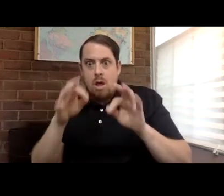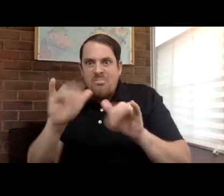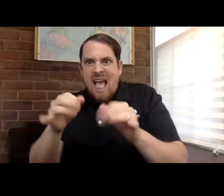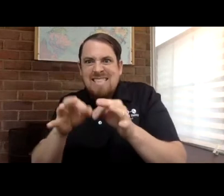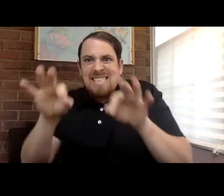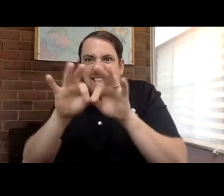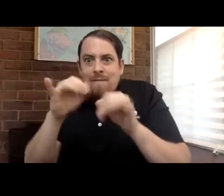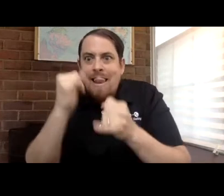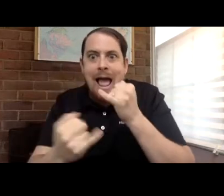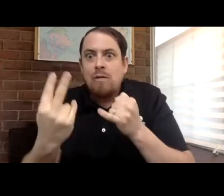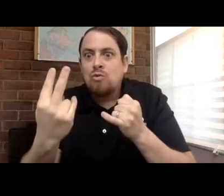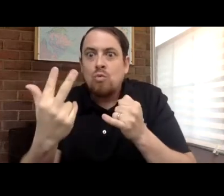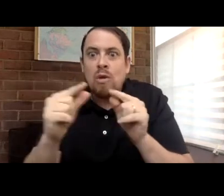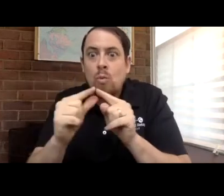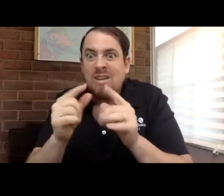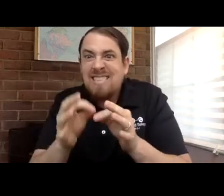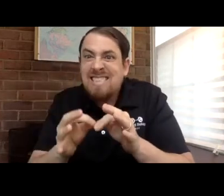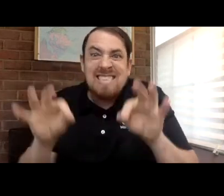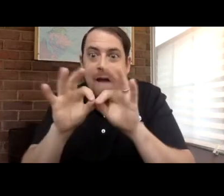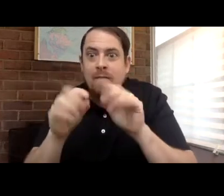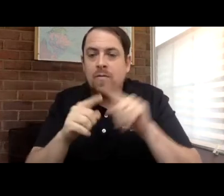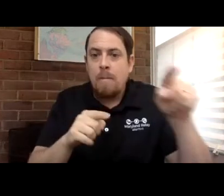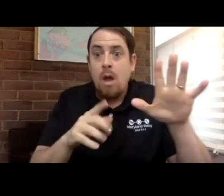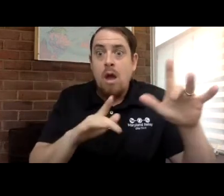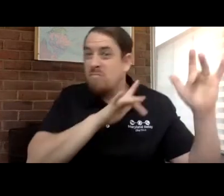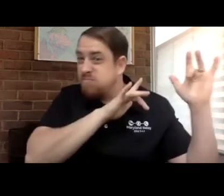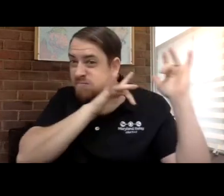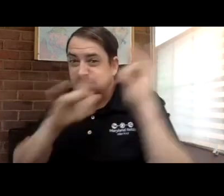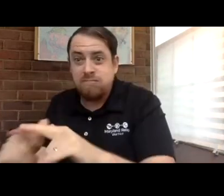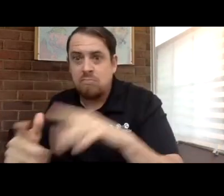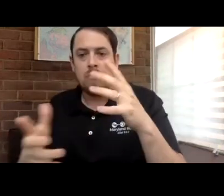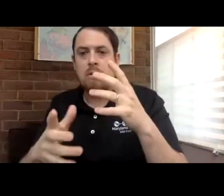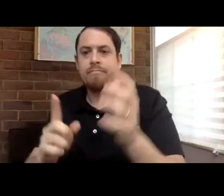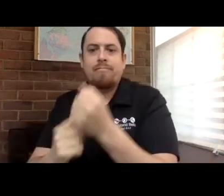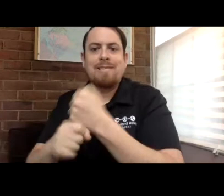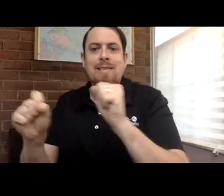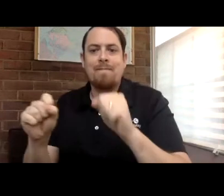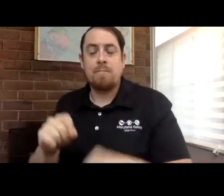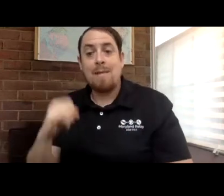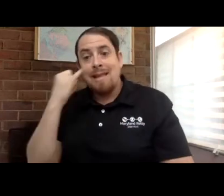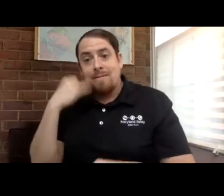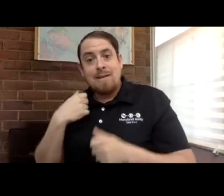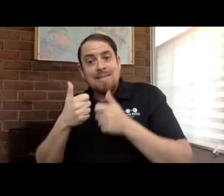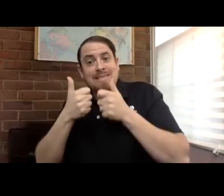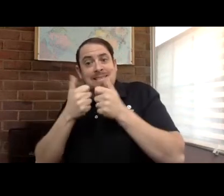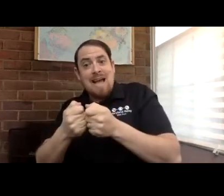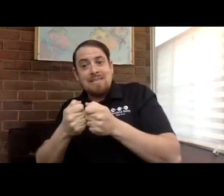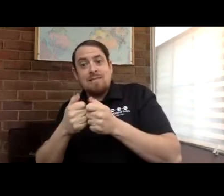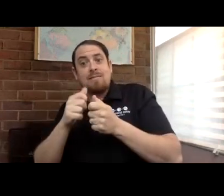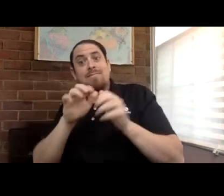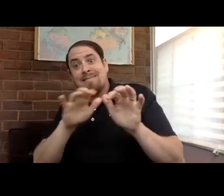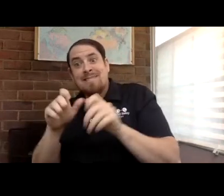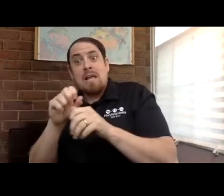that inhibits you from completing that sentence, the operator on the other line, the 911 dispatcher, will see that. They will see the